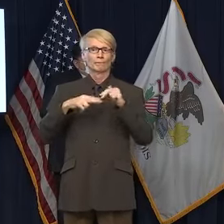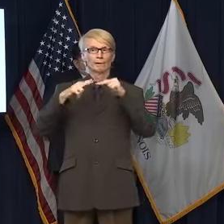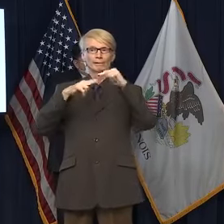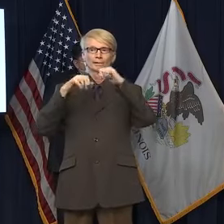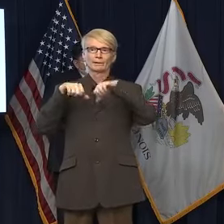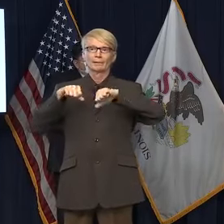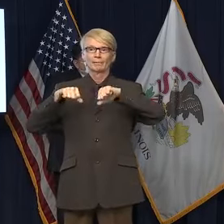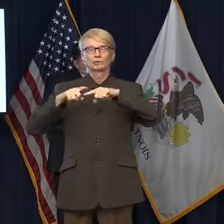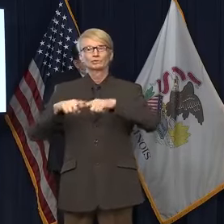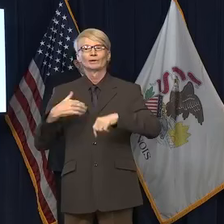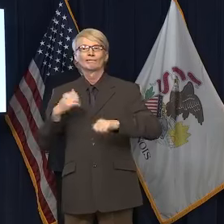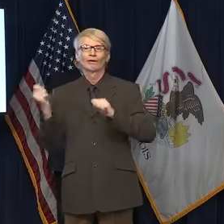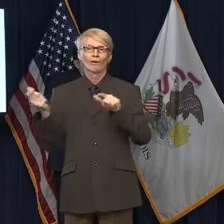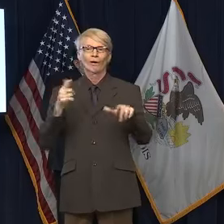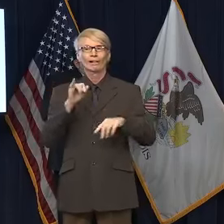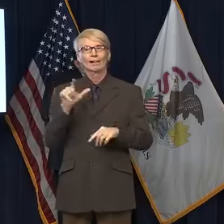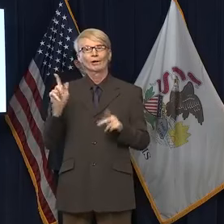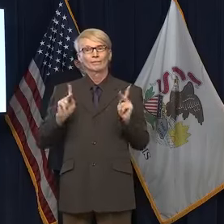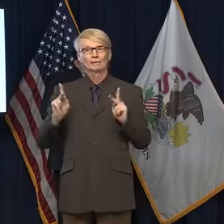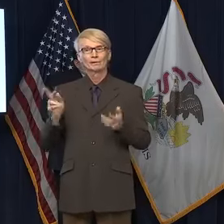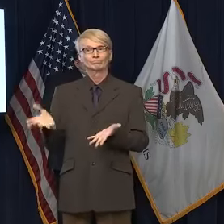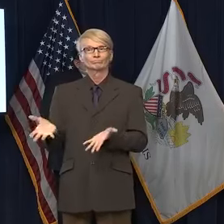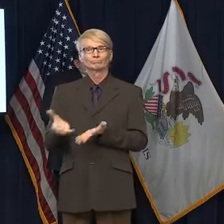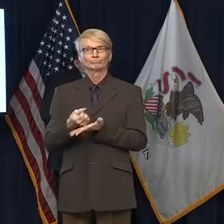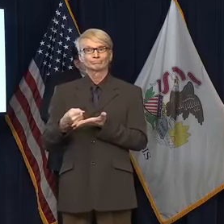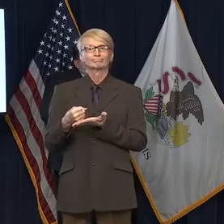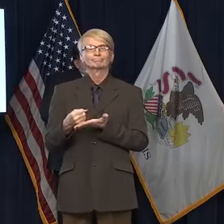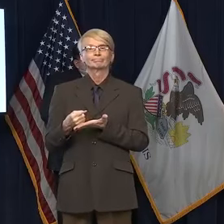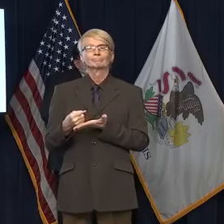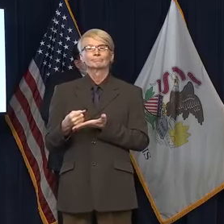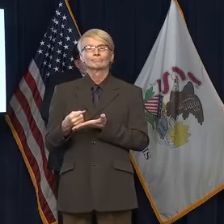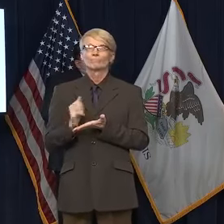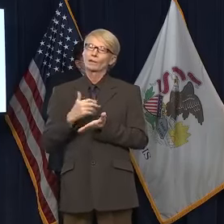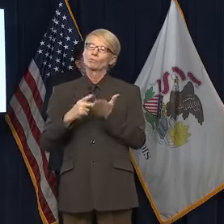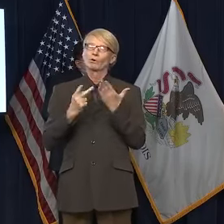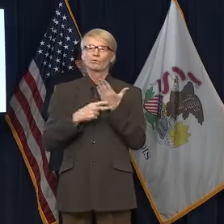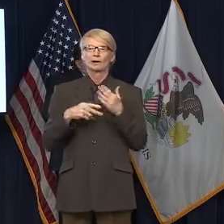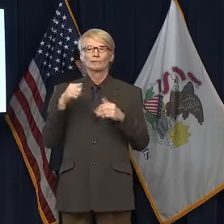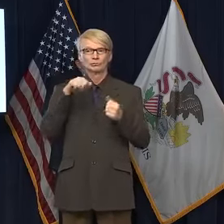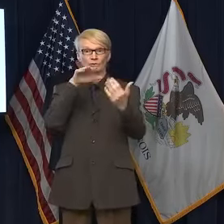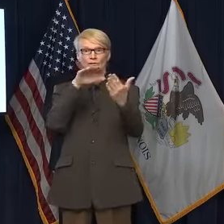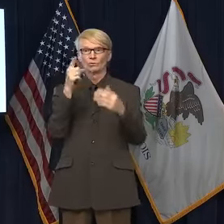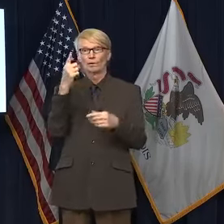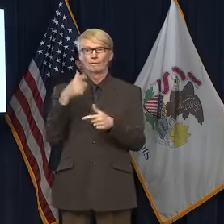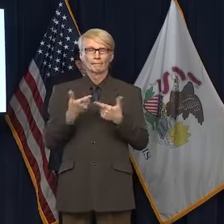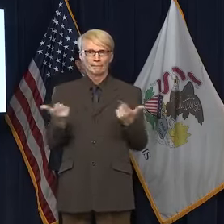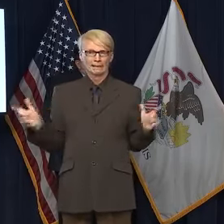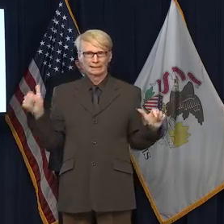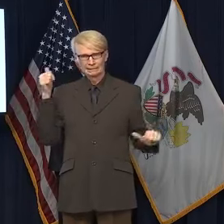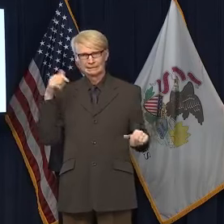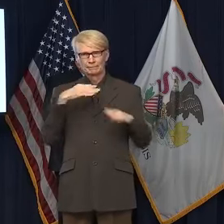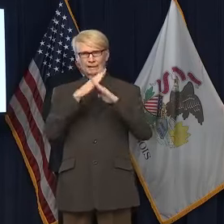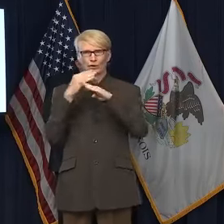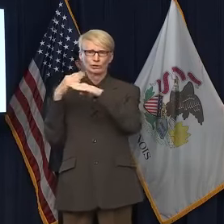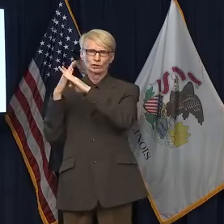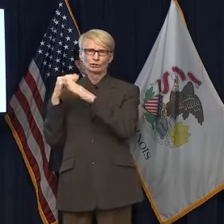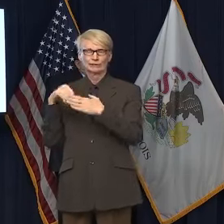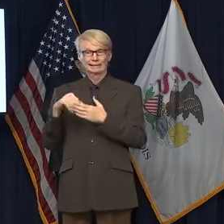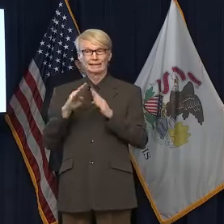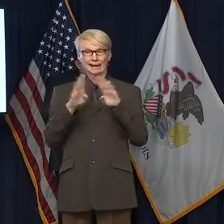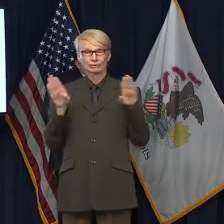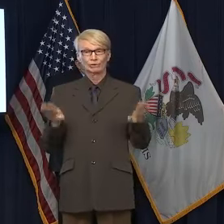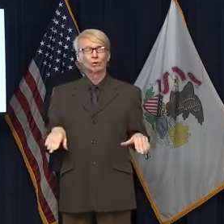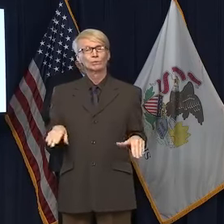for all Illinoisans. Our program addresses what is currently one of the biggest barriers facing households that are lacking